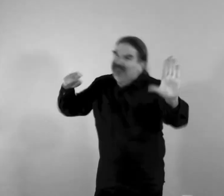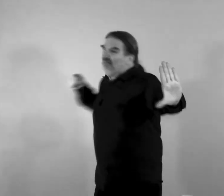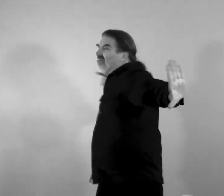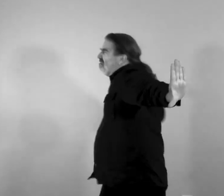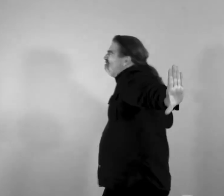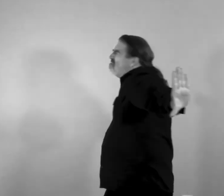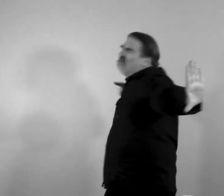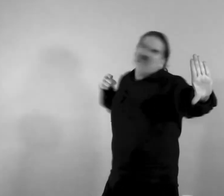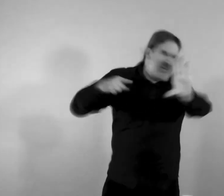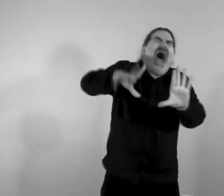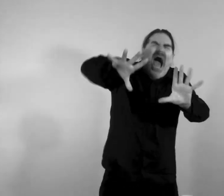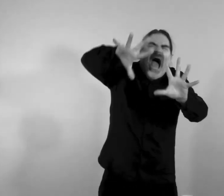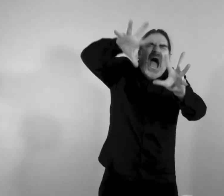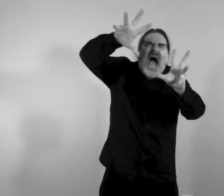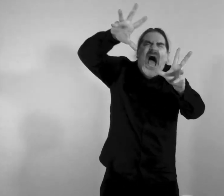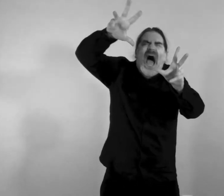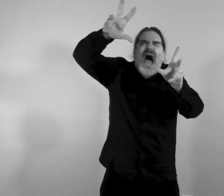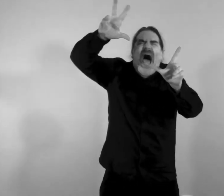Hits. The picture. Hits